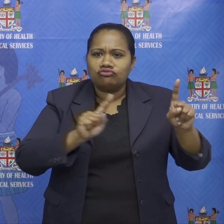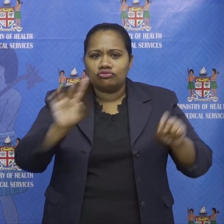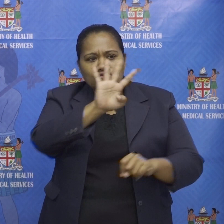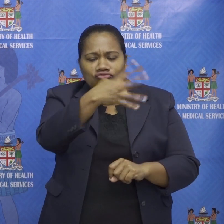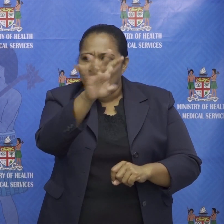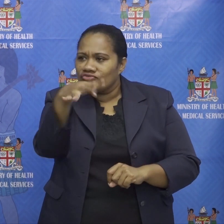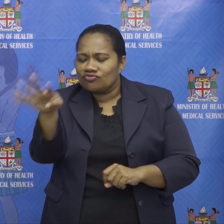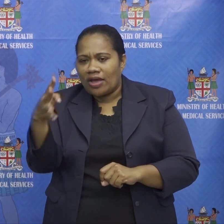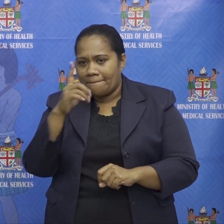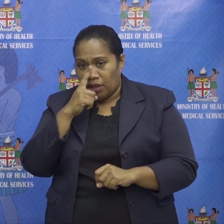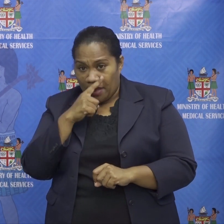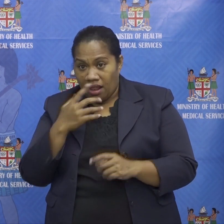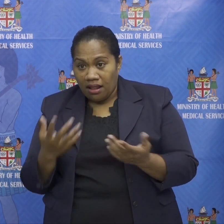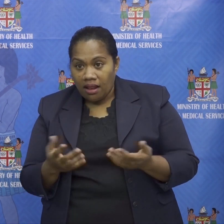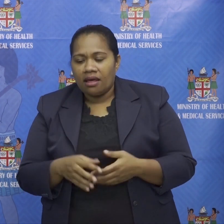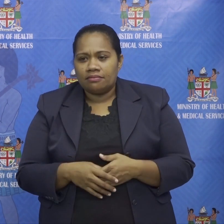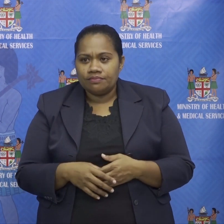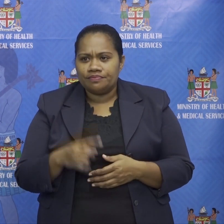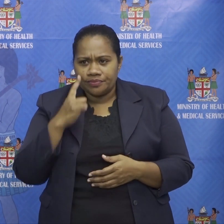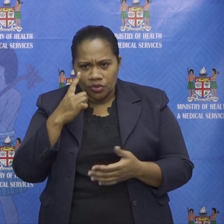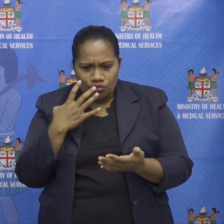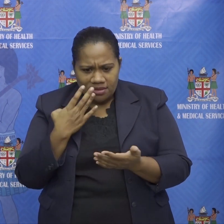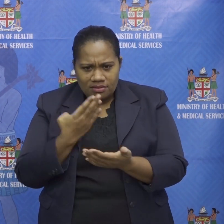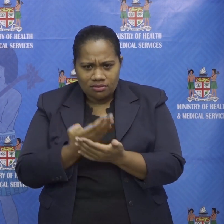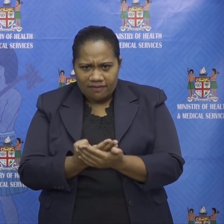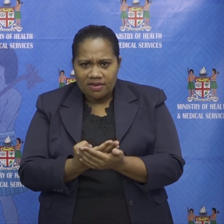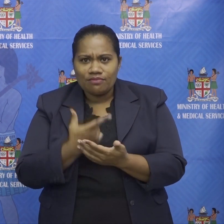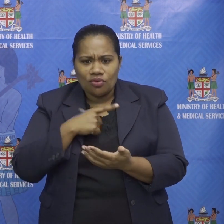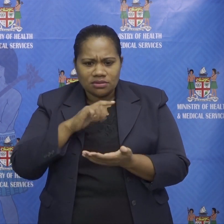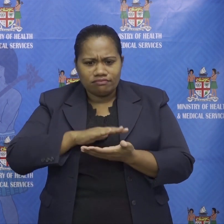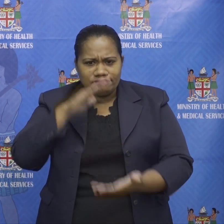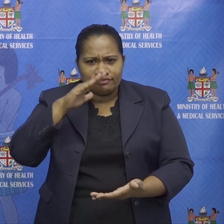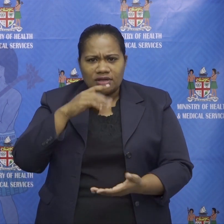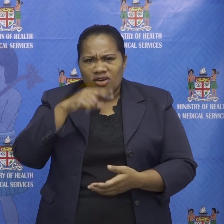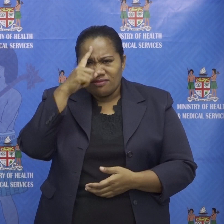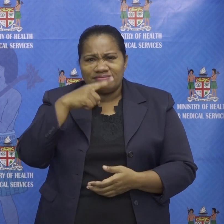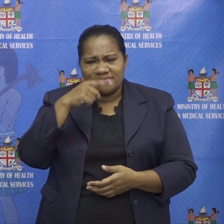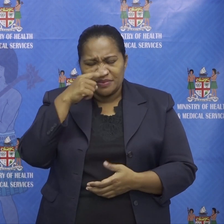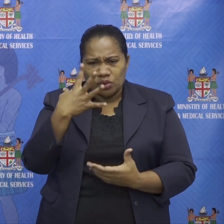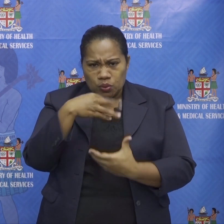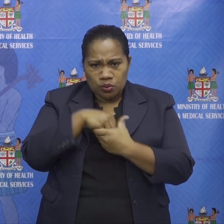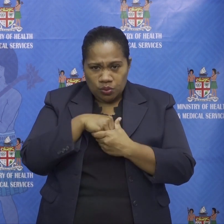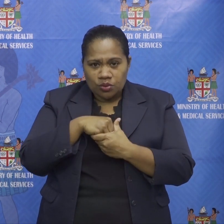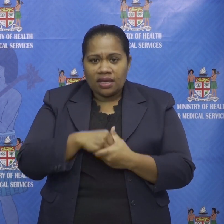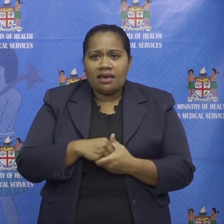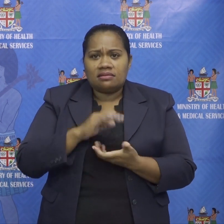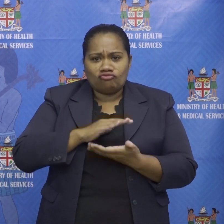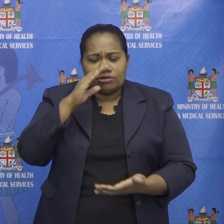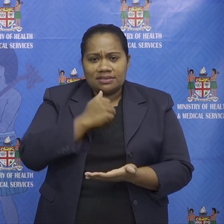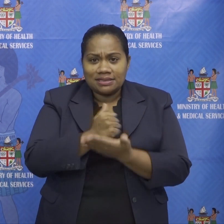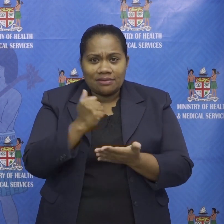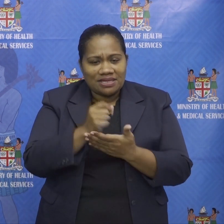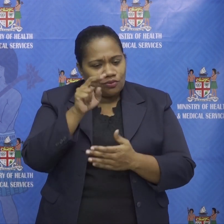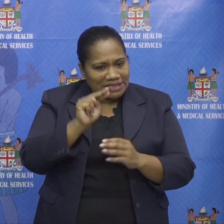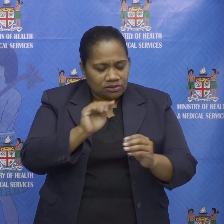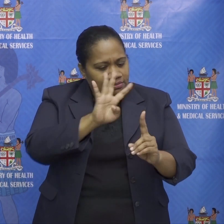it's quite evident sir because of the increasing number of cases and also the increasing number that has to be contact traced so